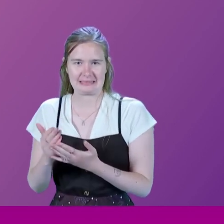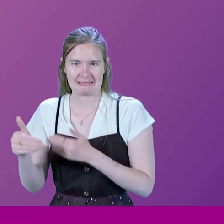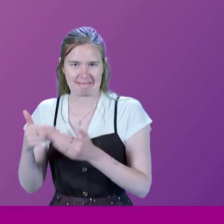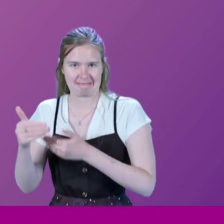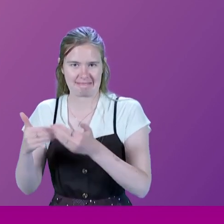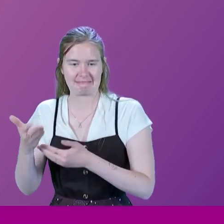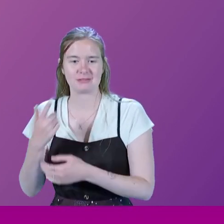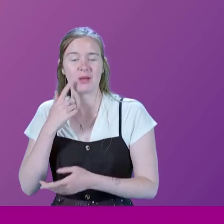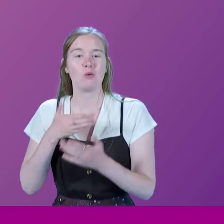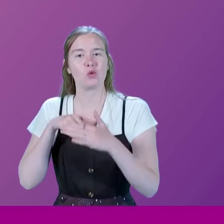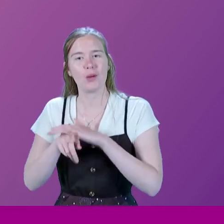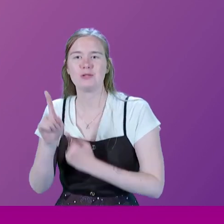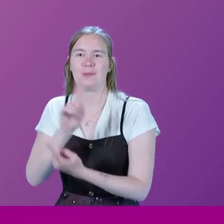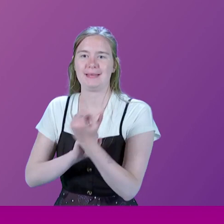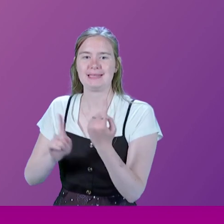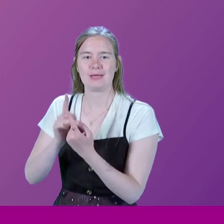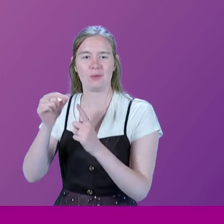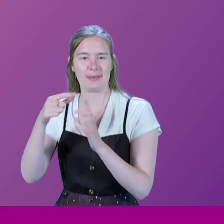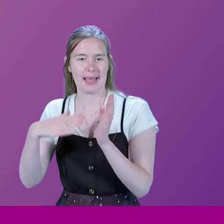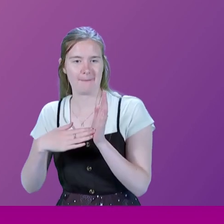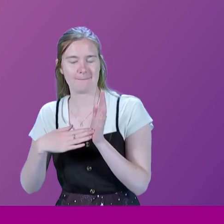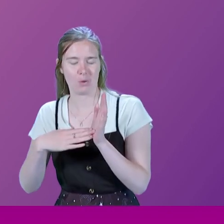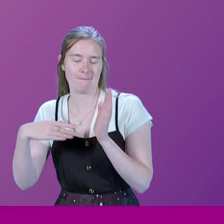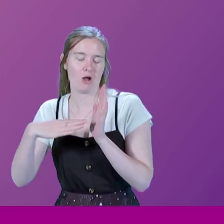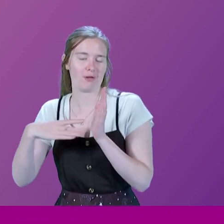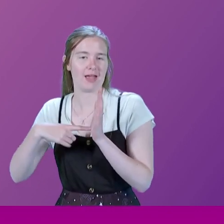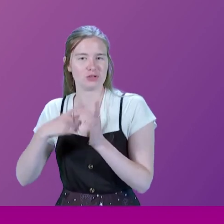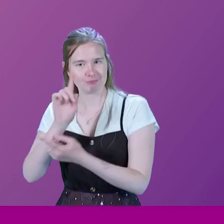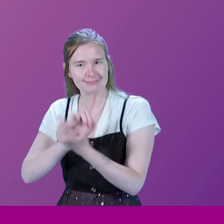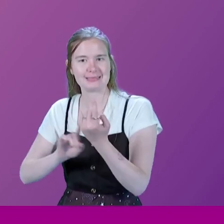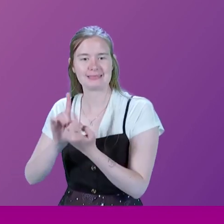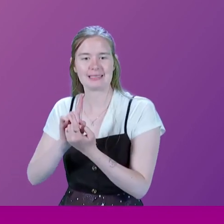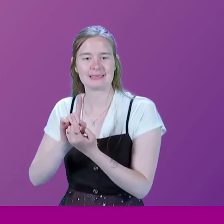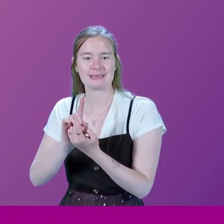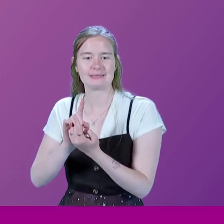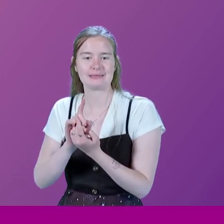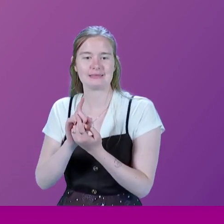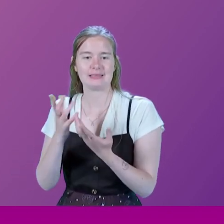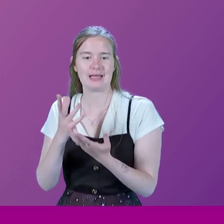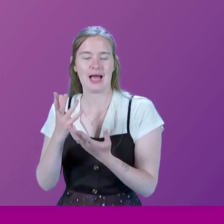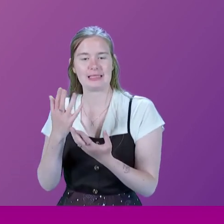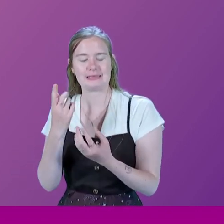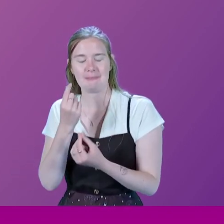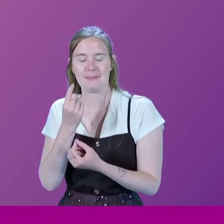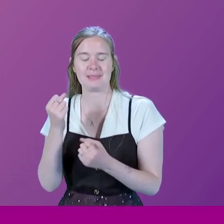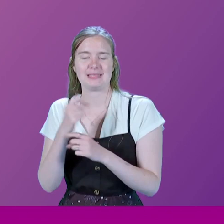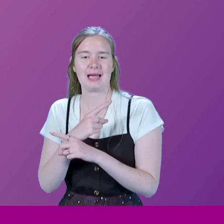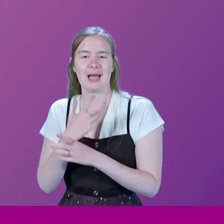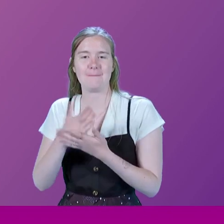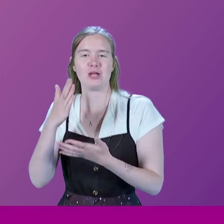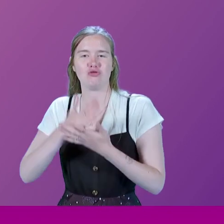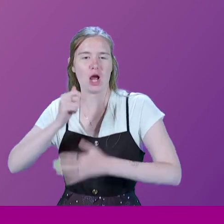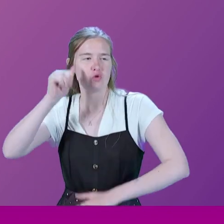So, when I went to a meeting with the Prime Minister when it was Margaret Thatcher, I mugged up hugely. I made sure that I knew